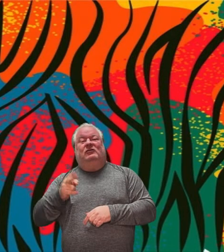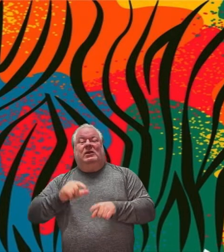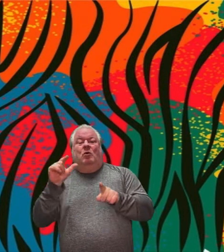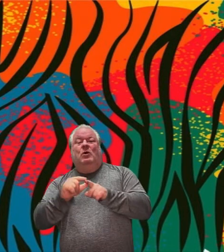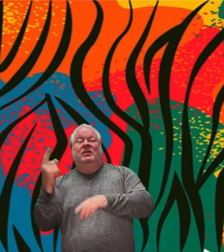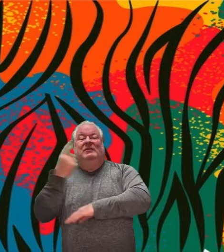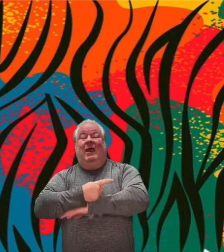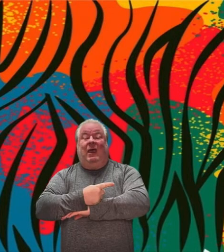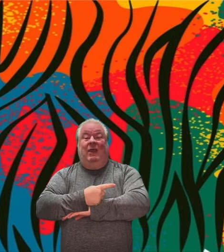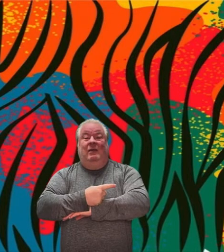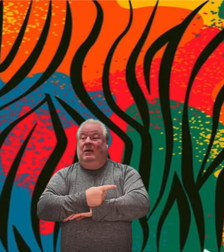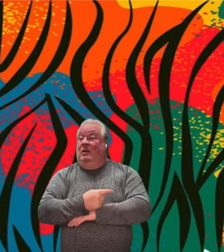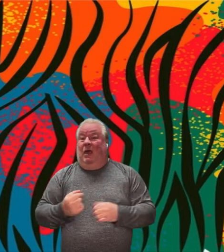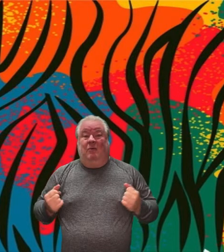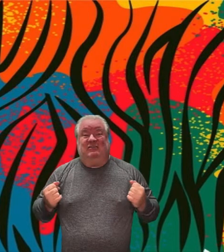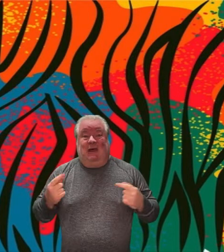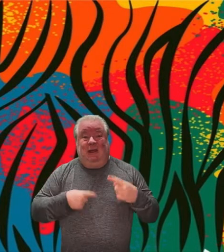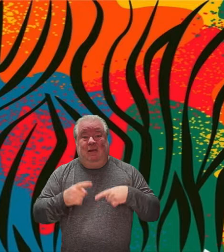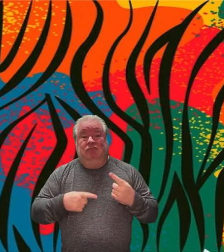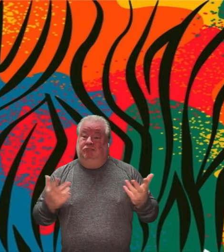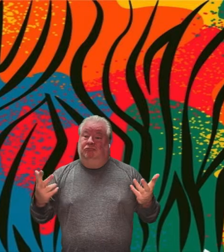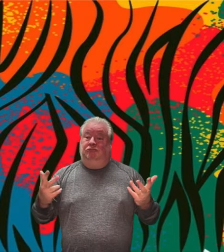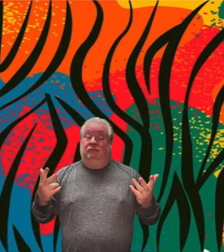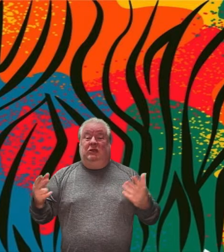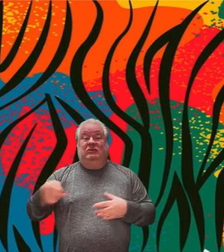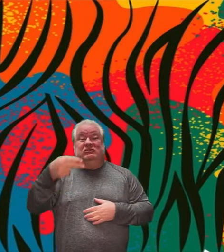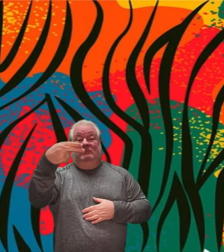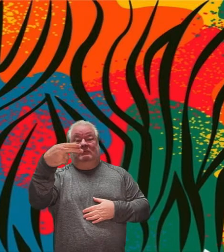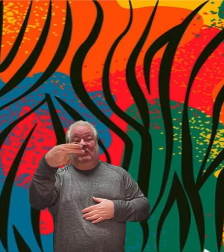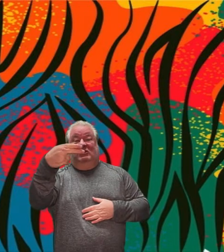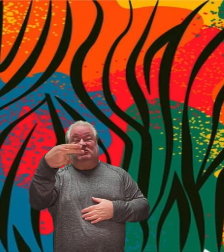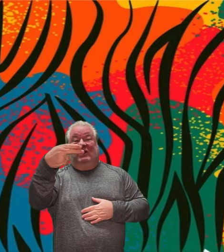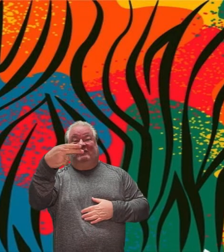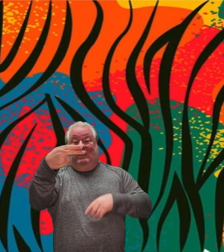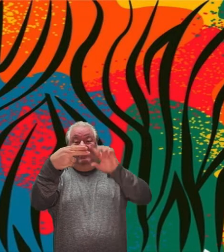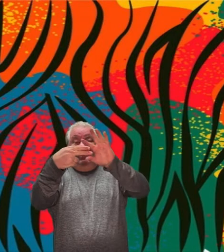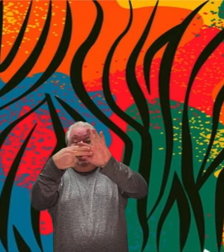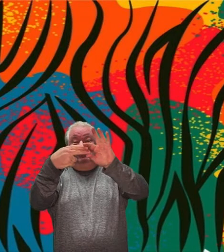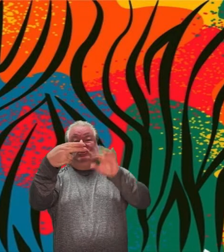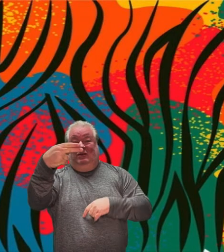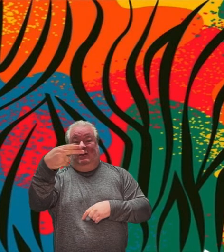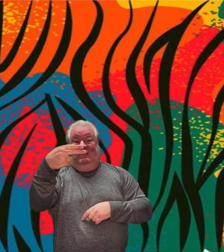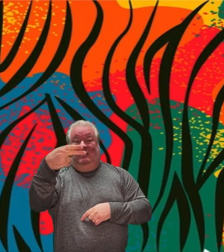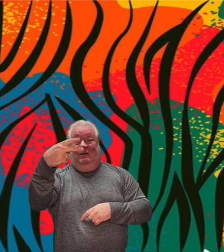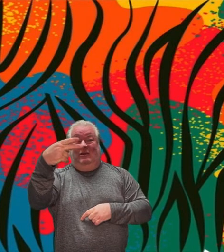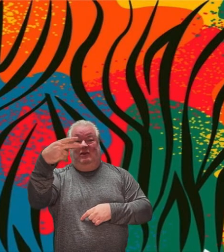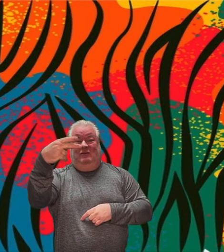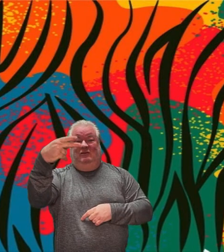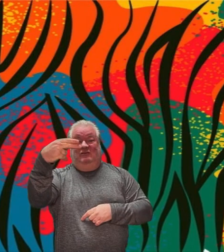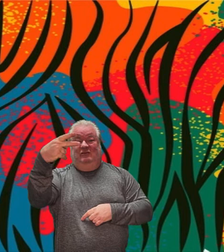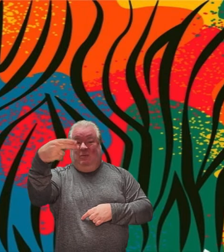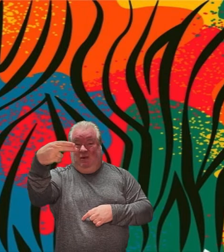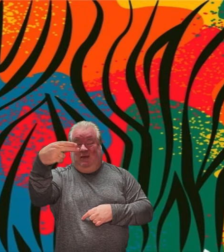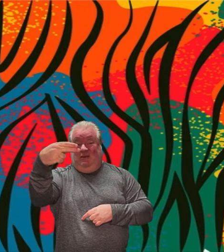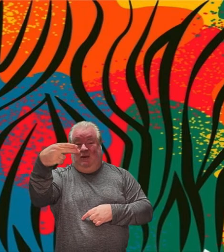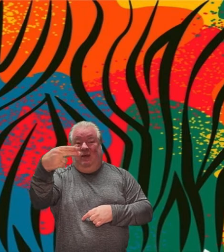History, word of the day How we sign it? We can use the initialized letter H Like you're going to